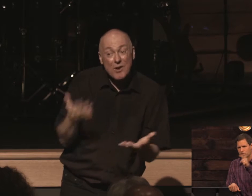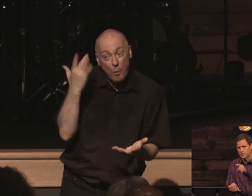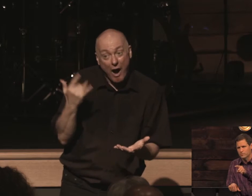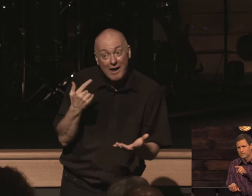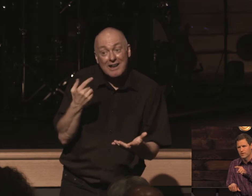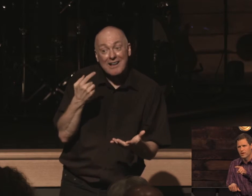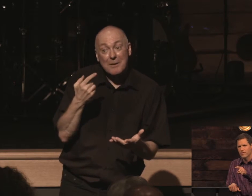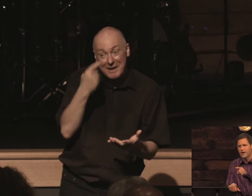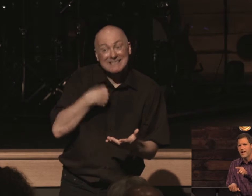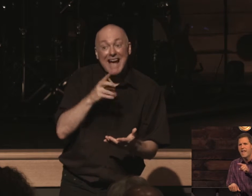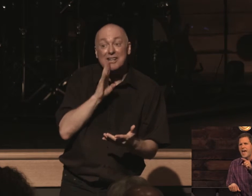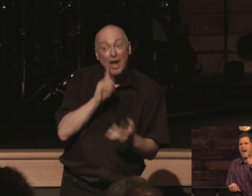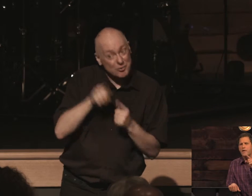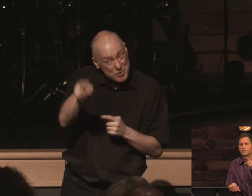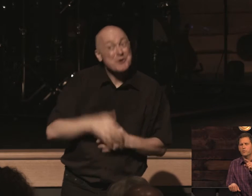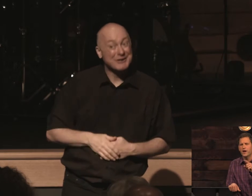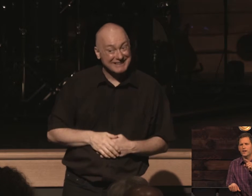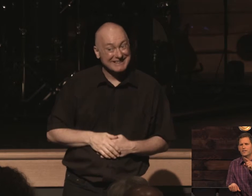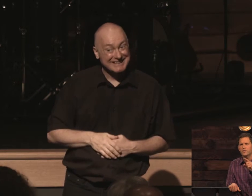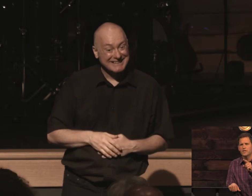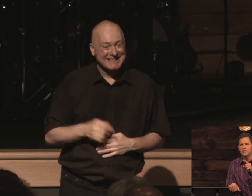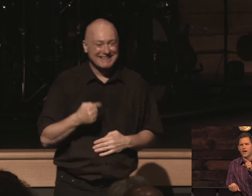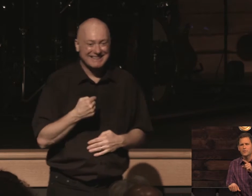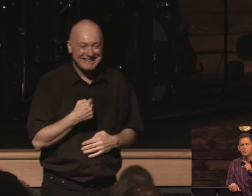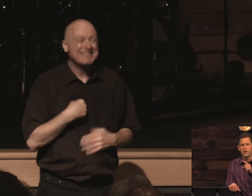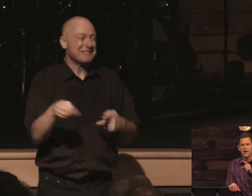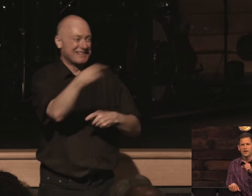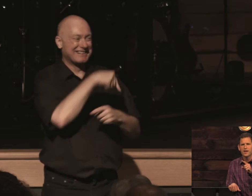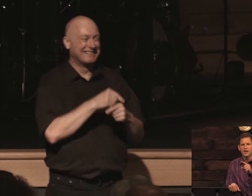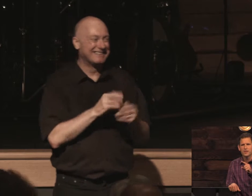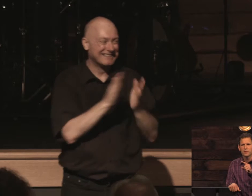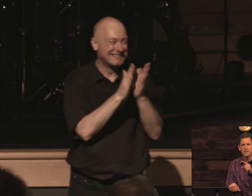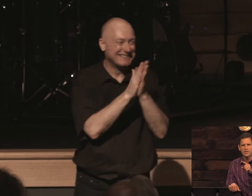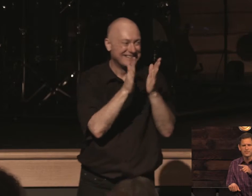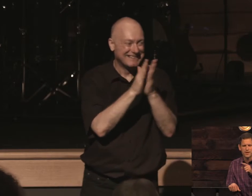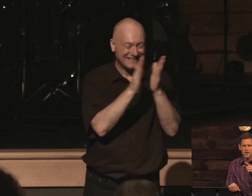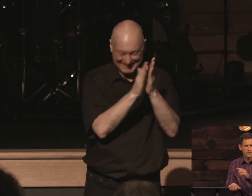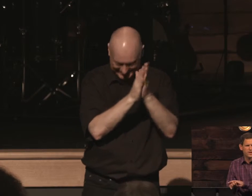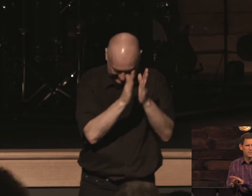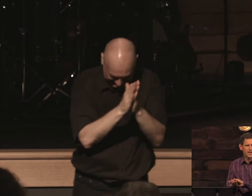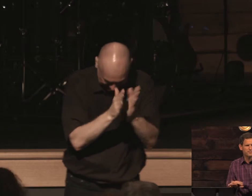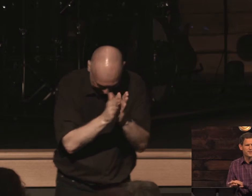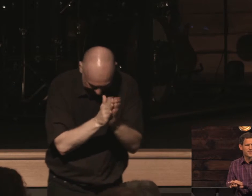you all right and i was praying as they were leaving i was praying as they were leaving amen one clap a clap amen